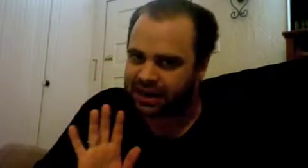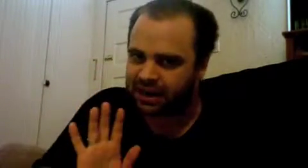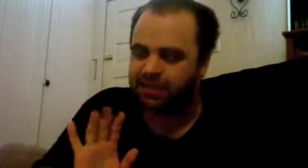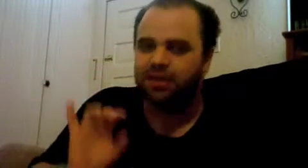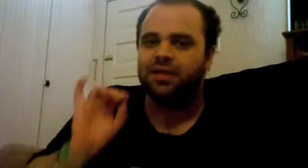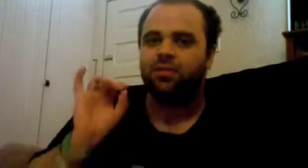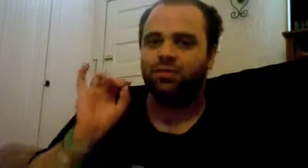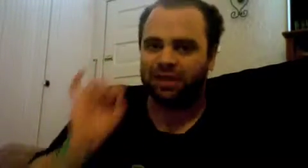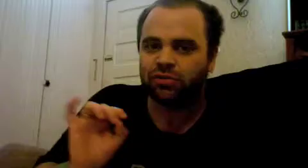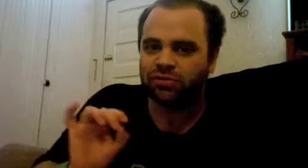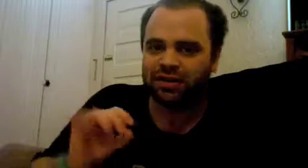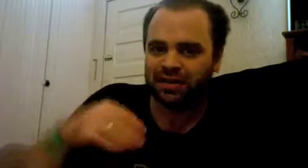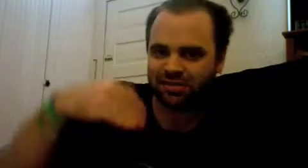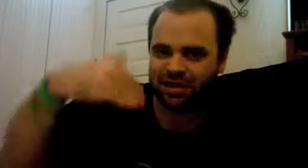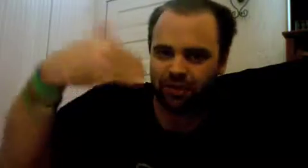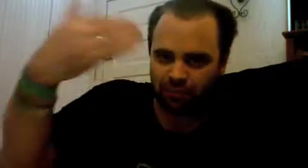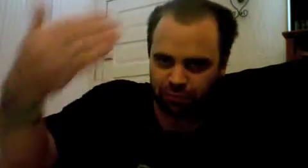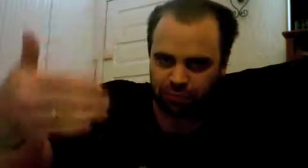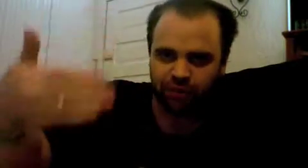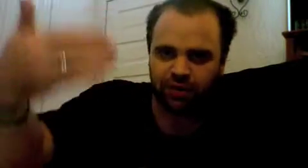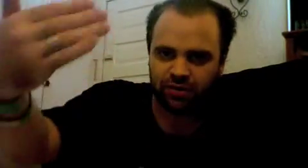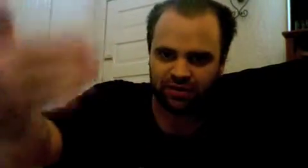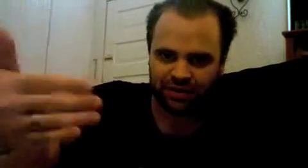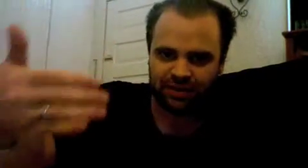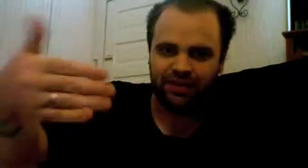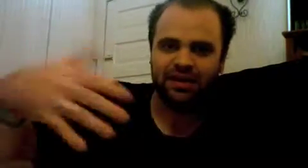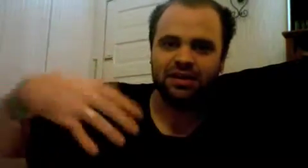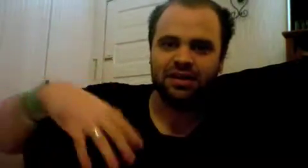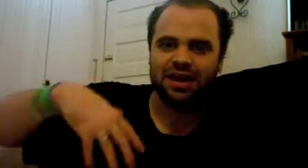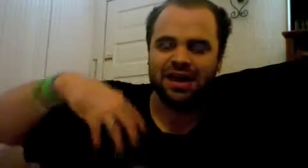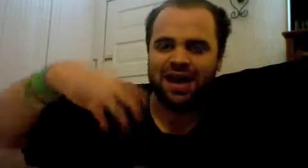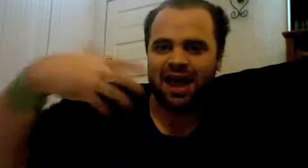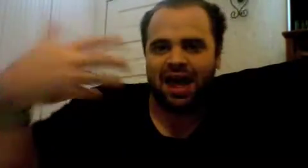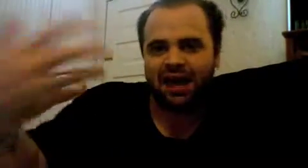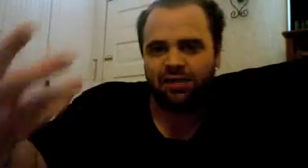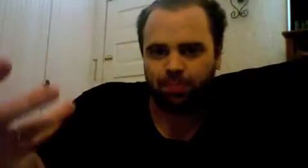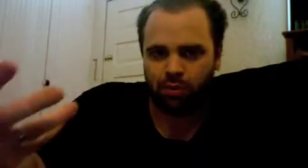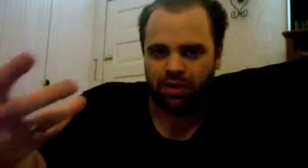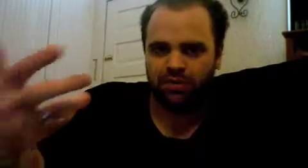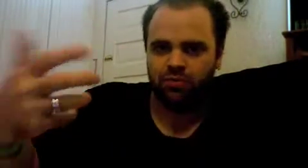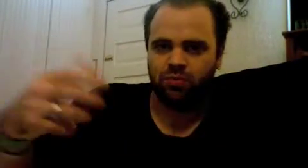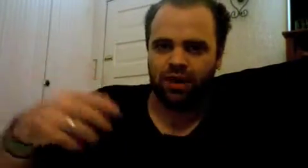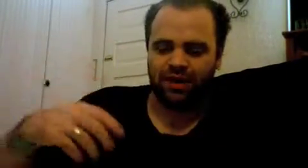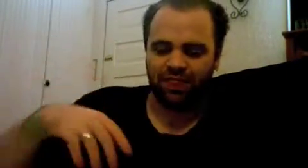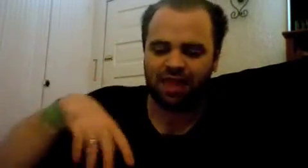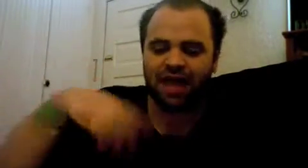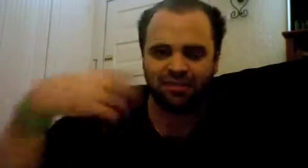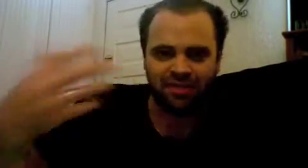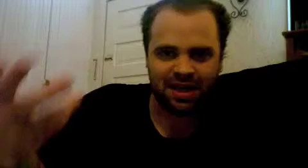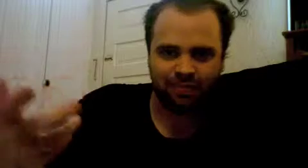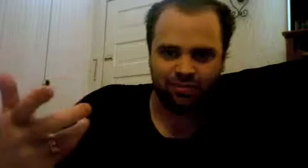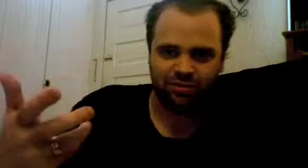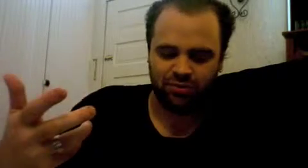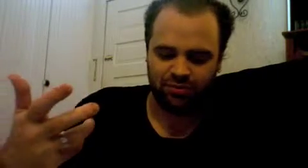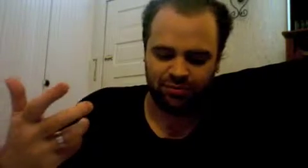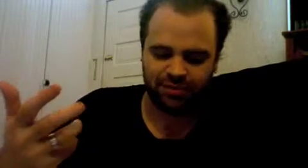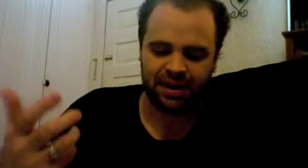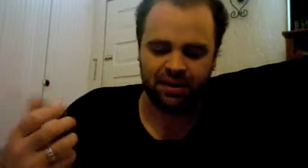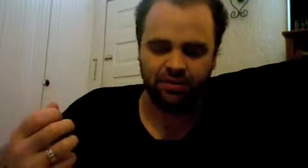what's interesting is in the fully articulated end point right that's the absolute for Hegel